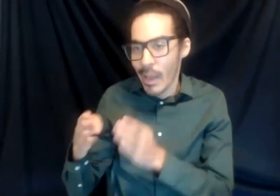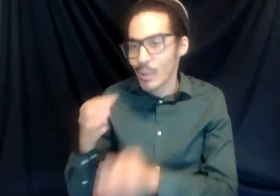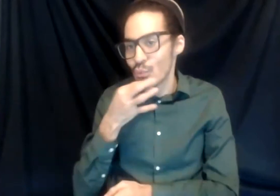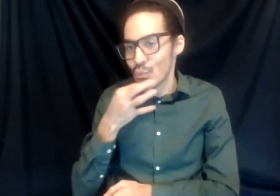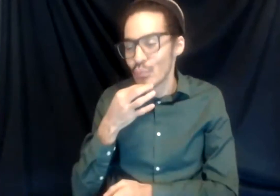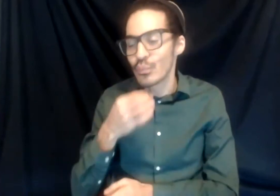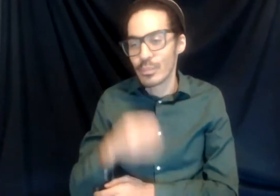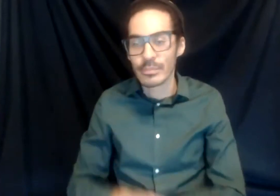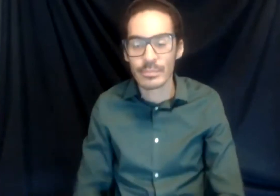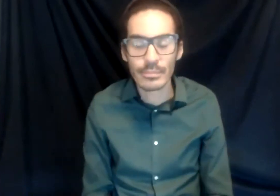Fair enough, fair enough.